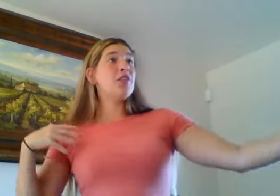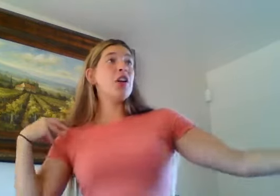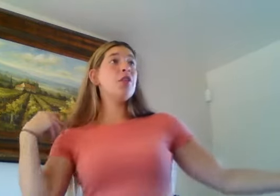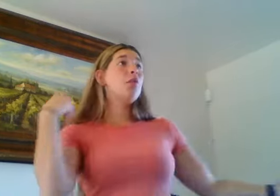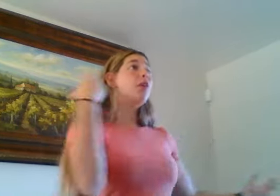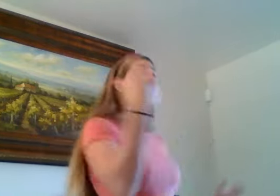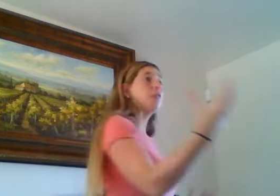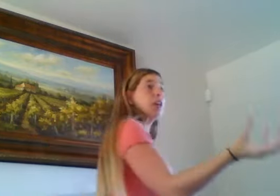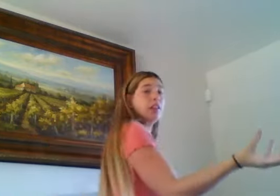of another word for it?